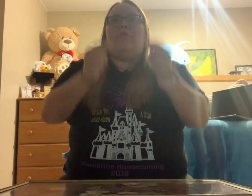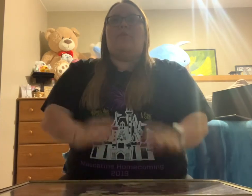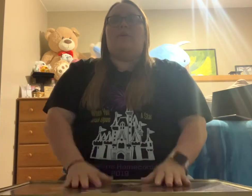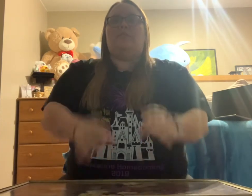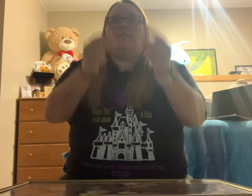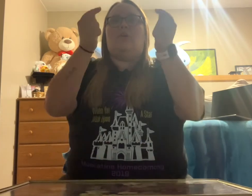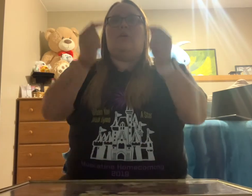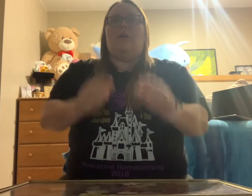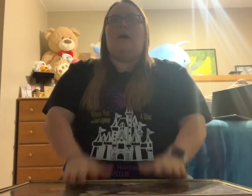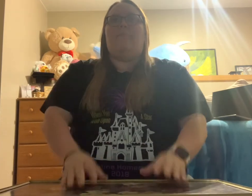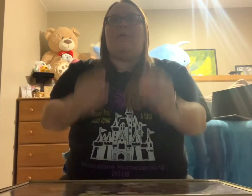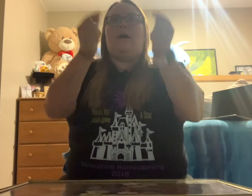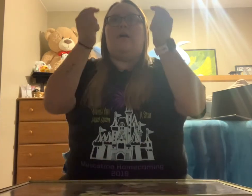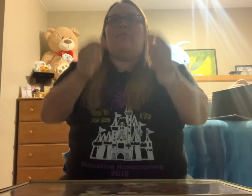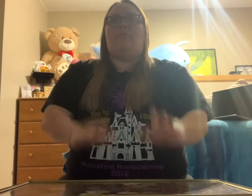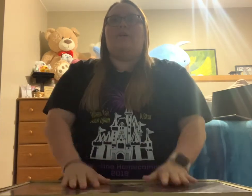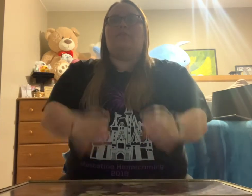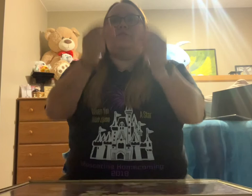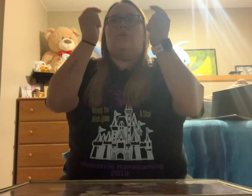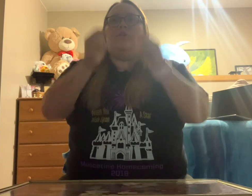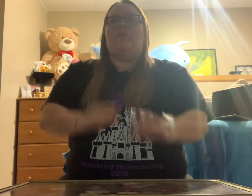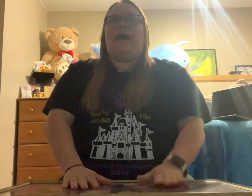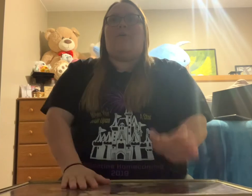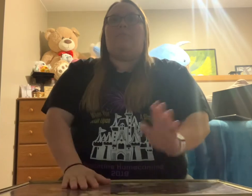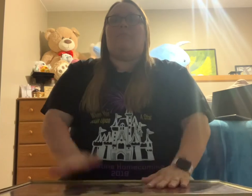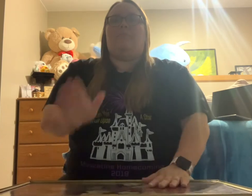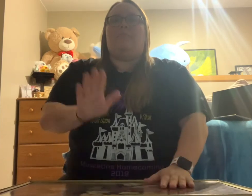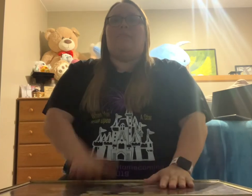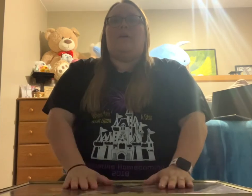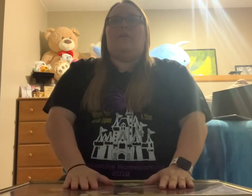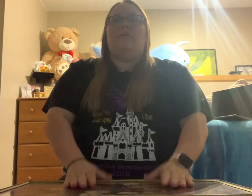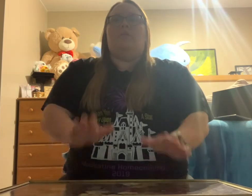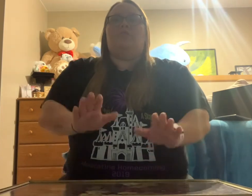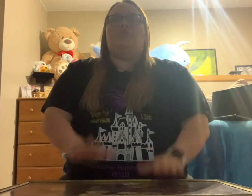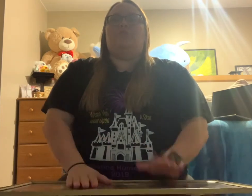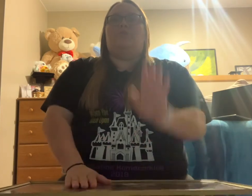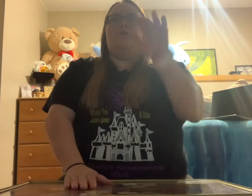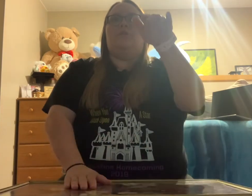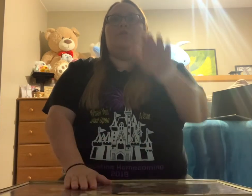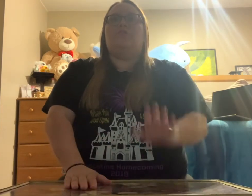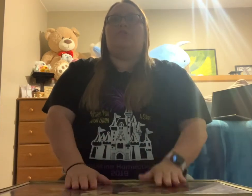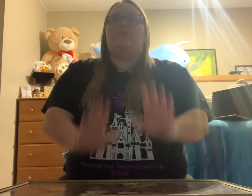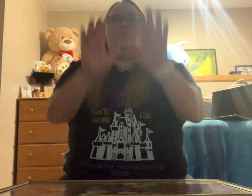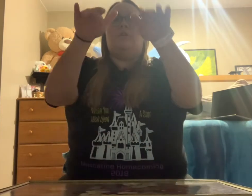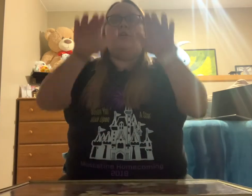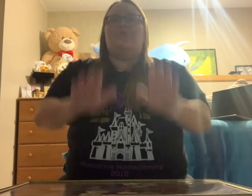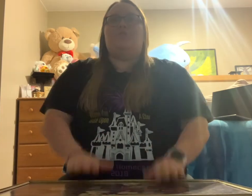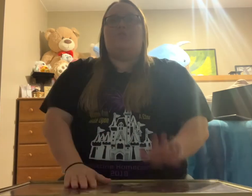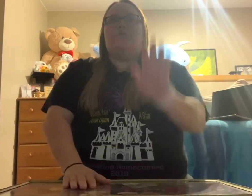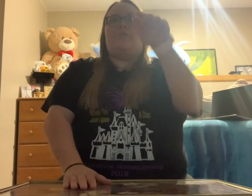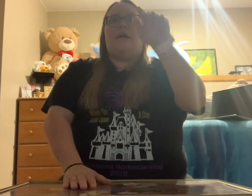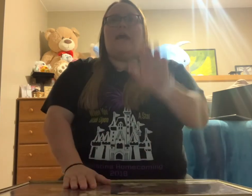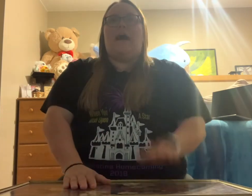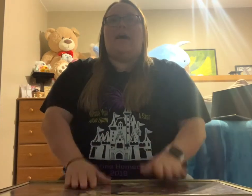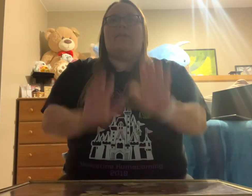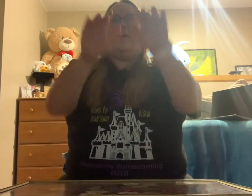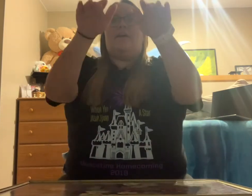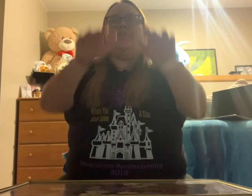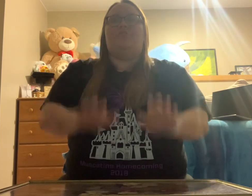whistle, up on the whistle, now. Shoot, shoot, shoot right out of there, shoot